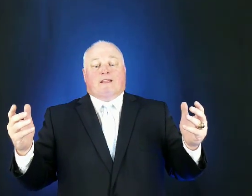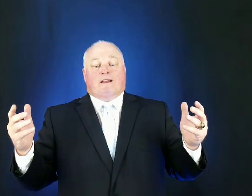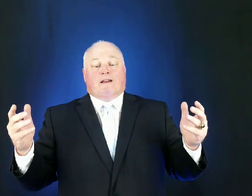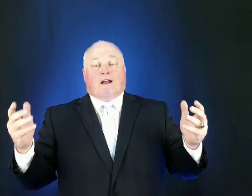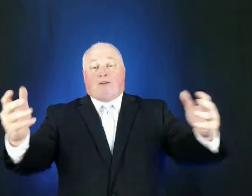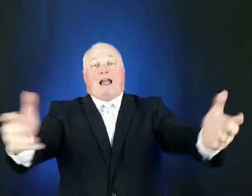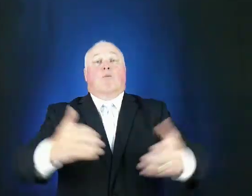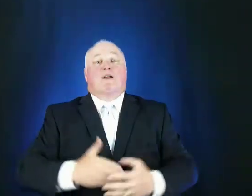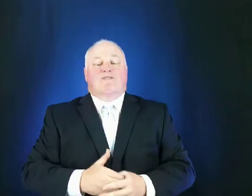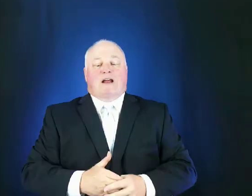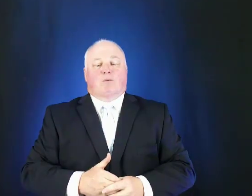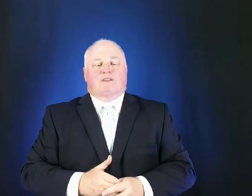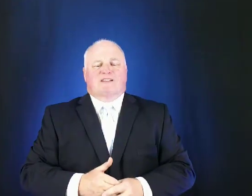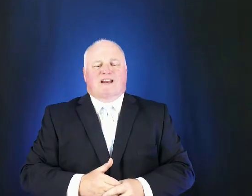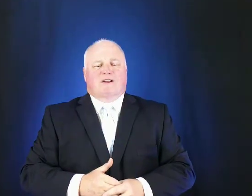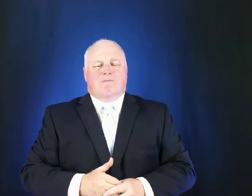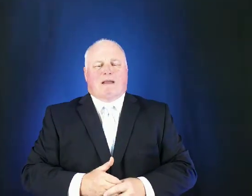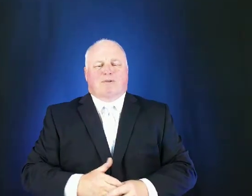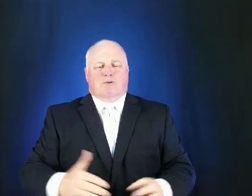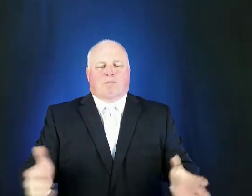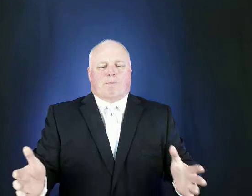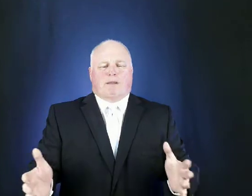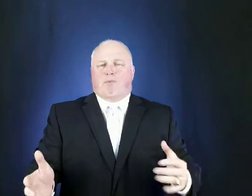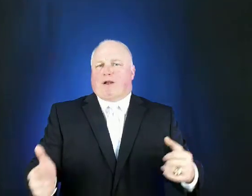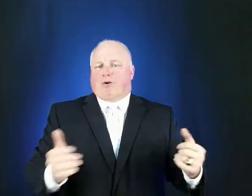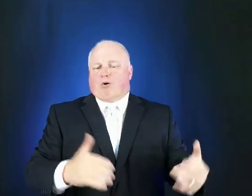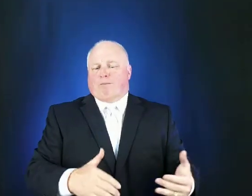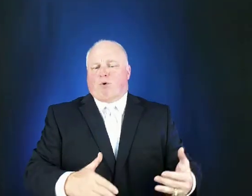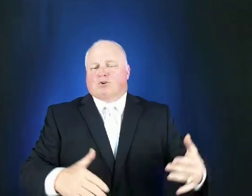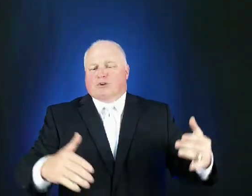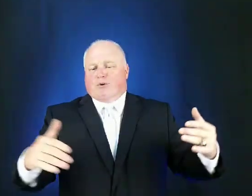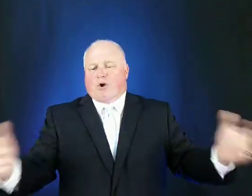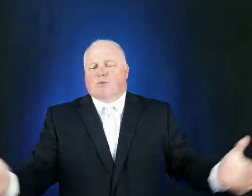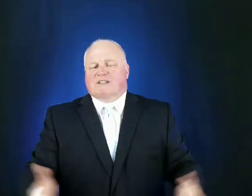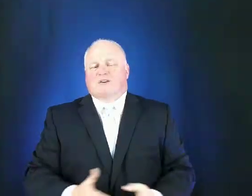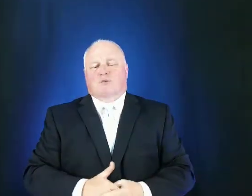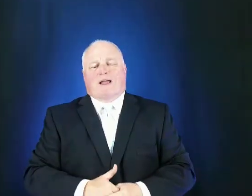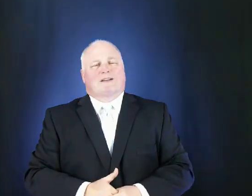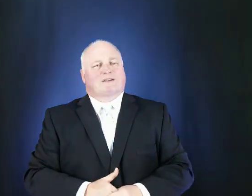of how we've dealt with the ten commandments or public prayer or abortion or homosexuality